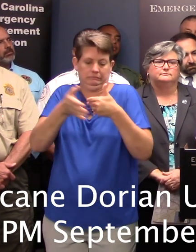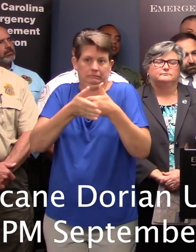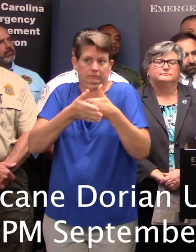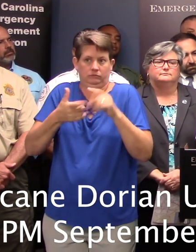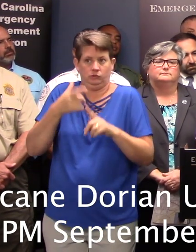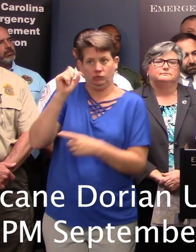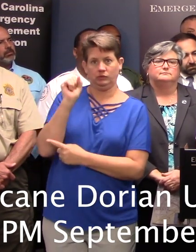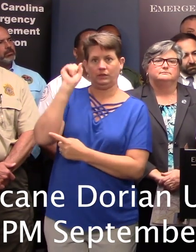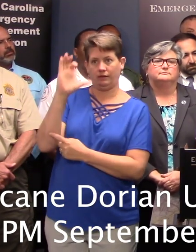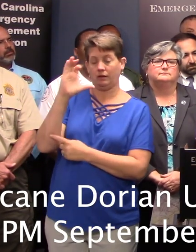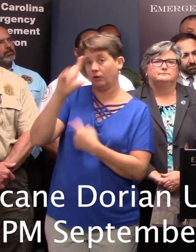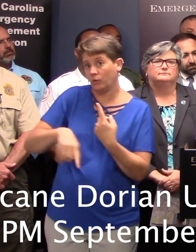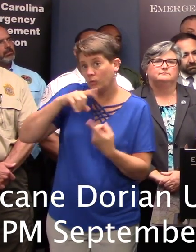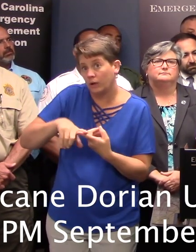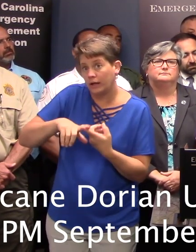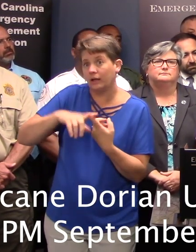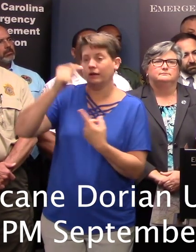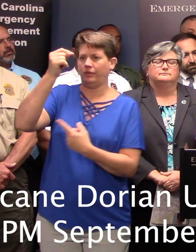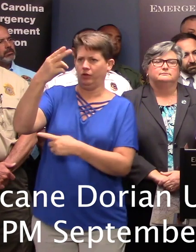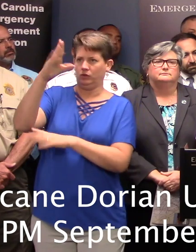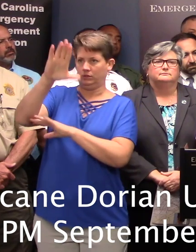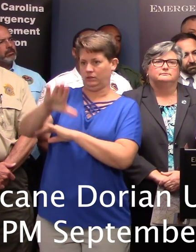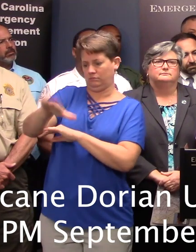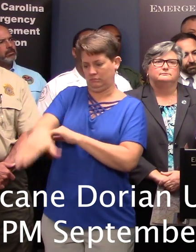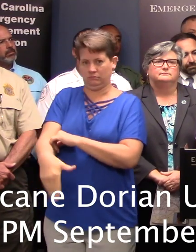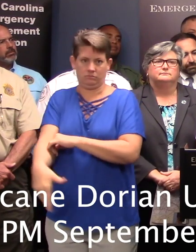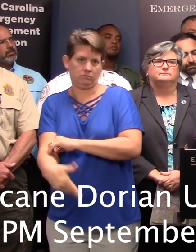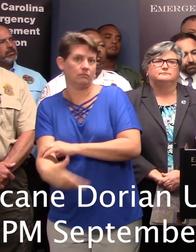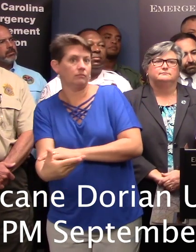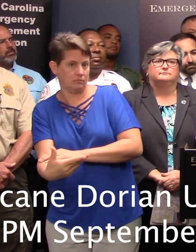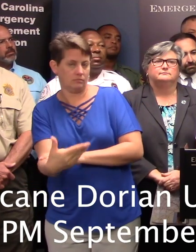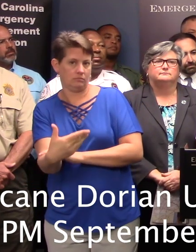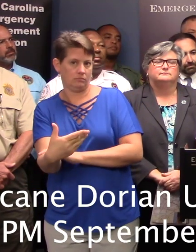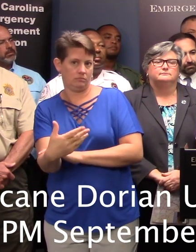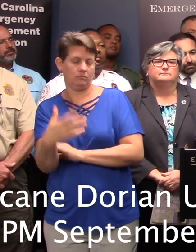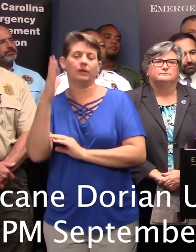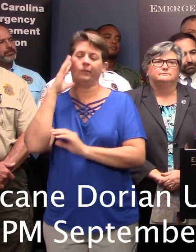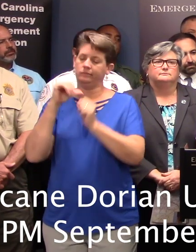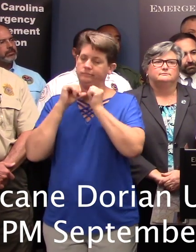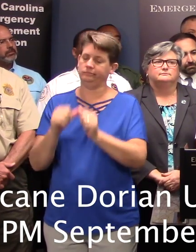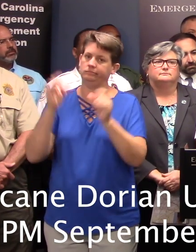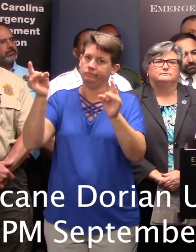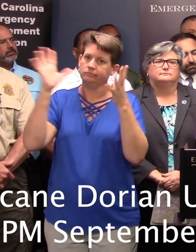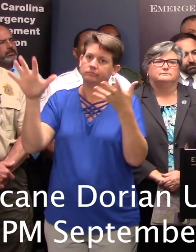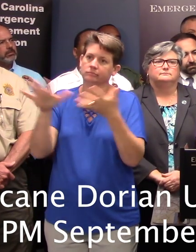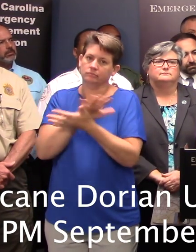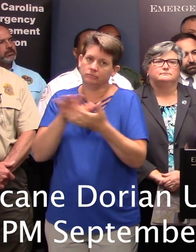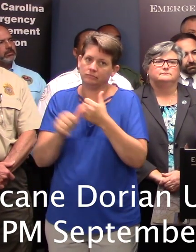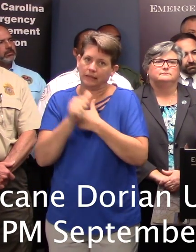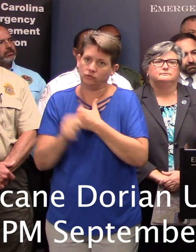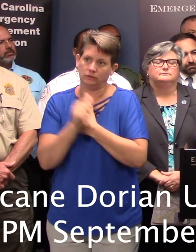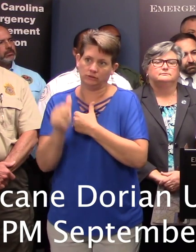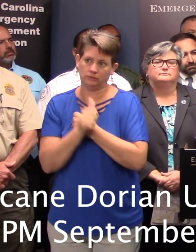Carolina coast Thursday into Thursday night and is expected to remain a dangerous hurricane. It